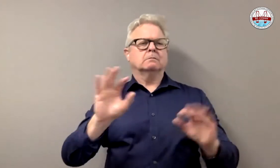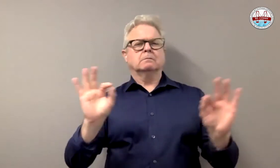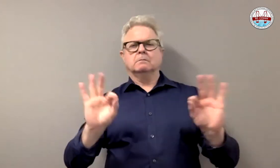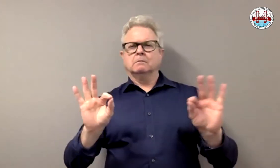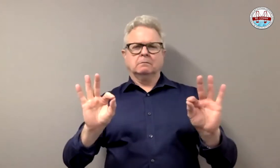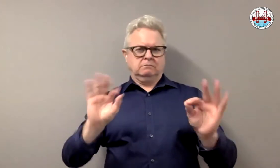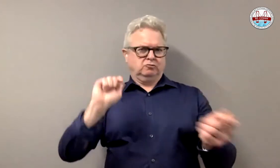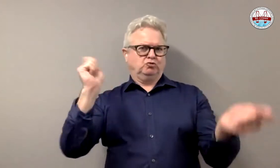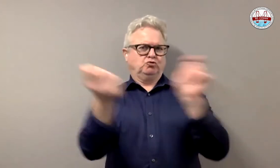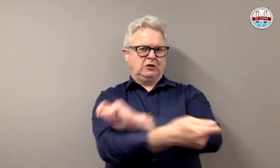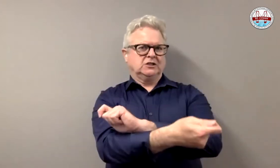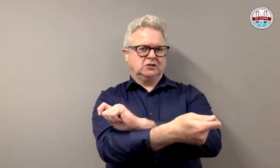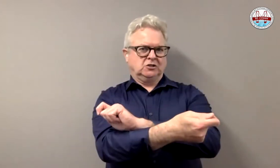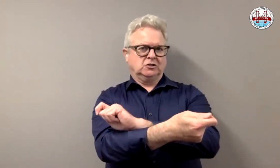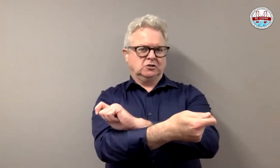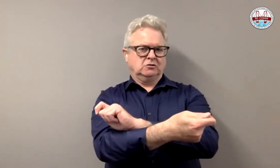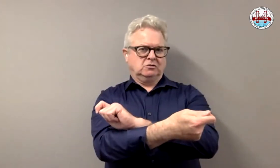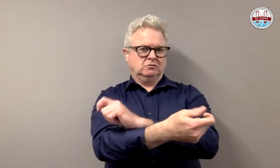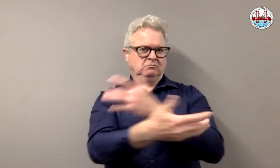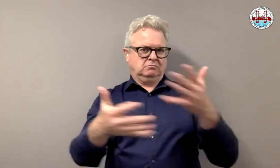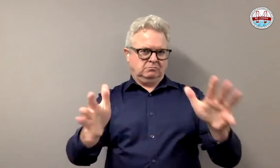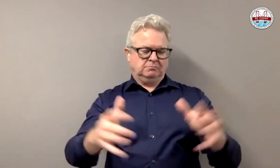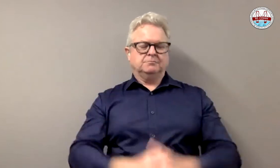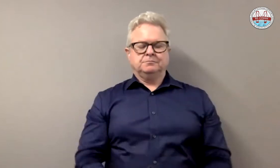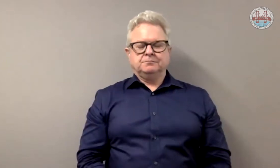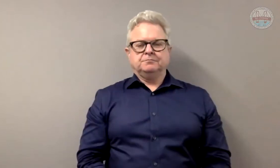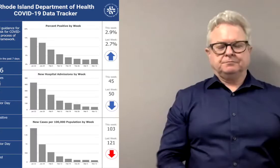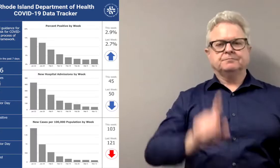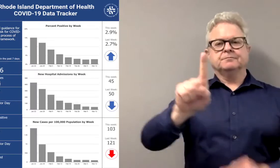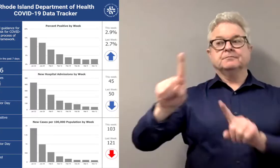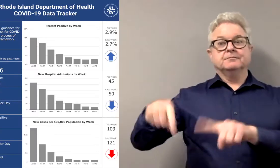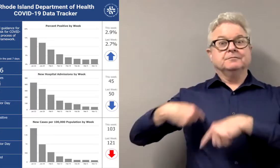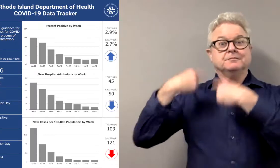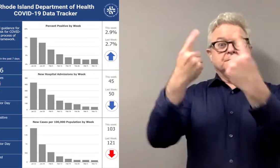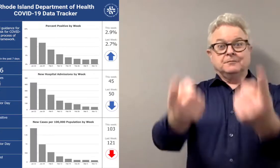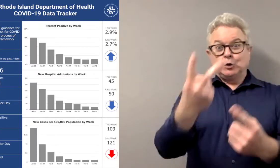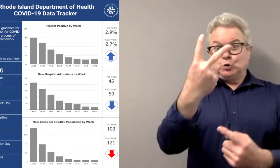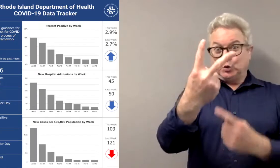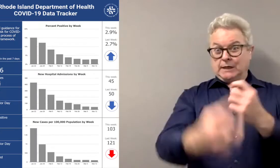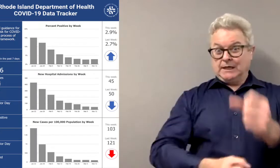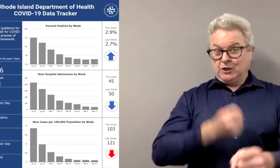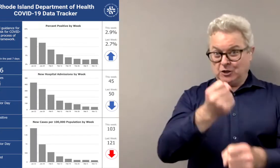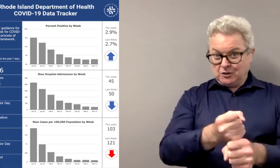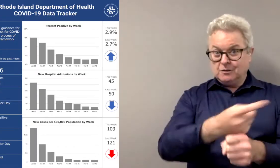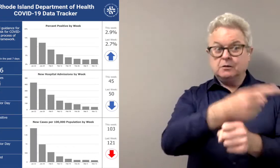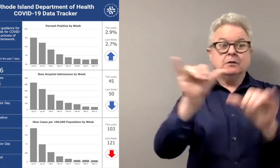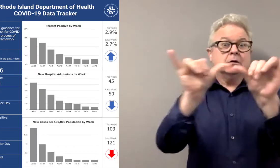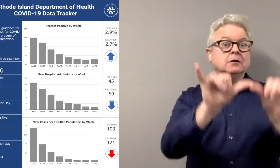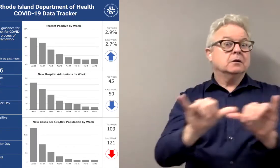categories. So that is now a new change that has taken place. Historically, for the last two